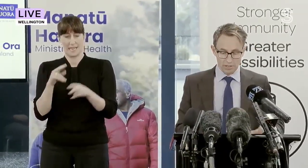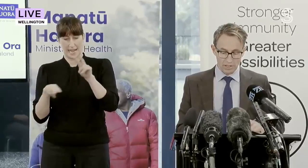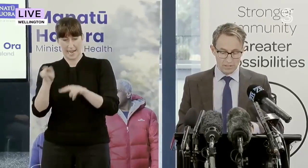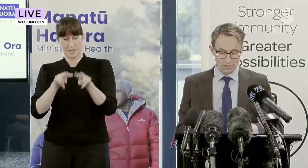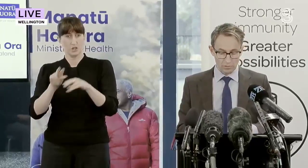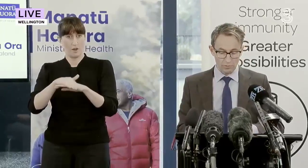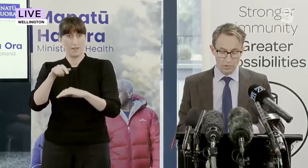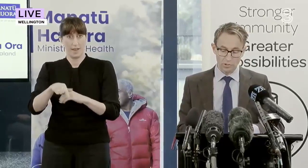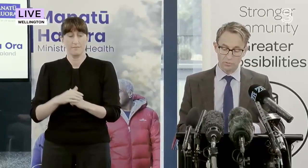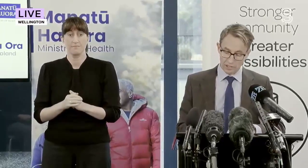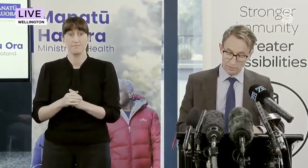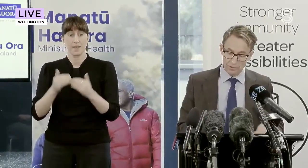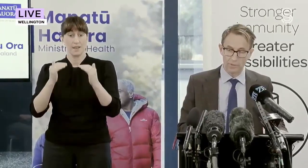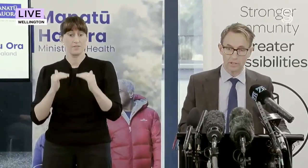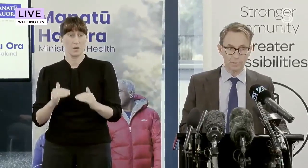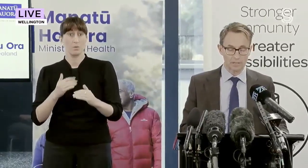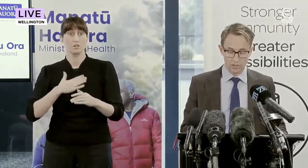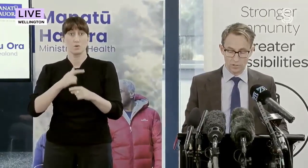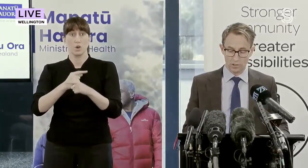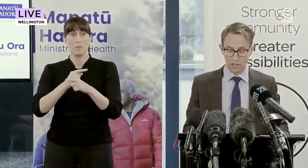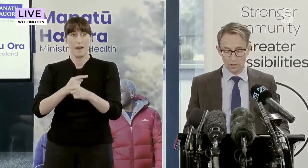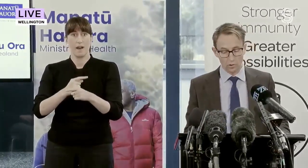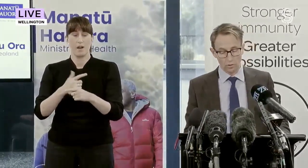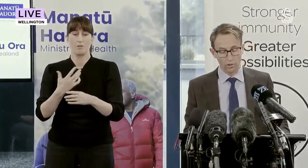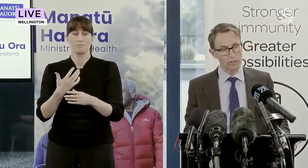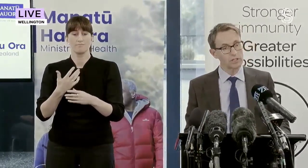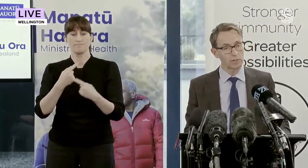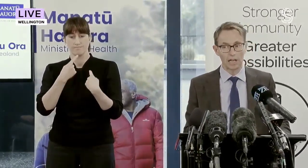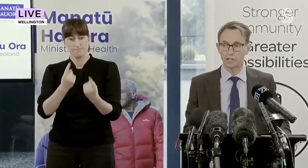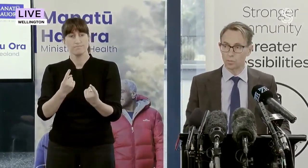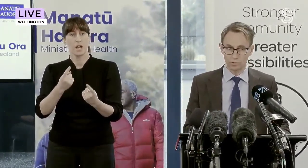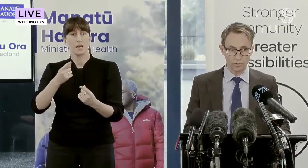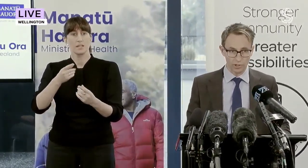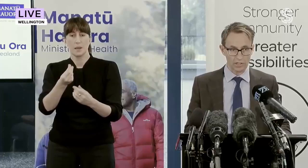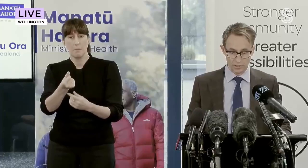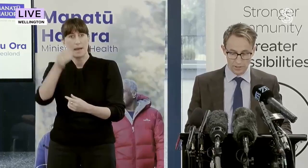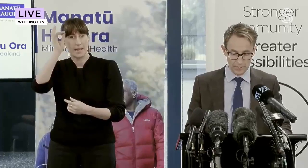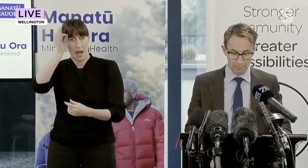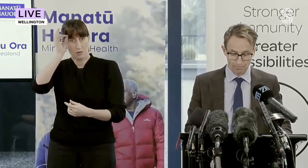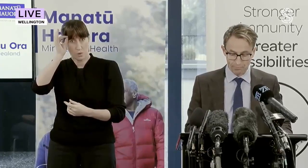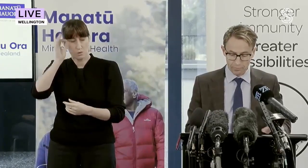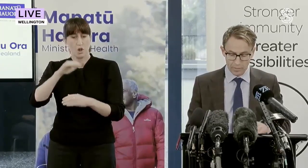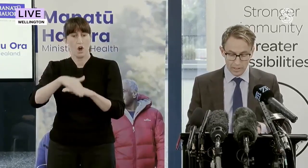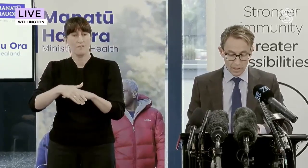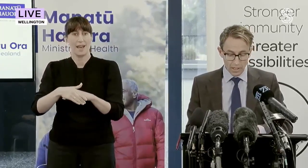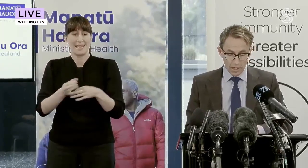to briefly discuss or refer to a directive that I've made to certain local authorities regarding water fluoridation today.